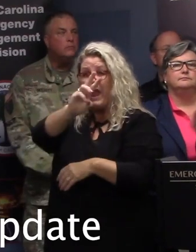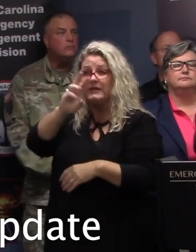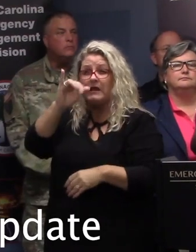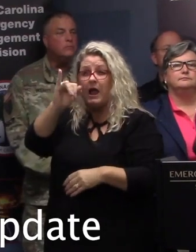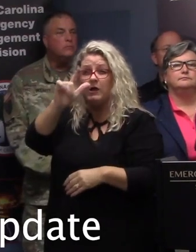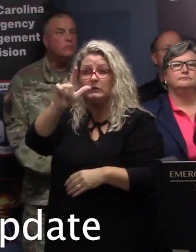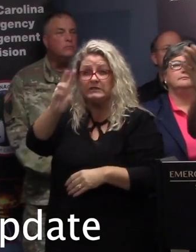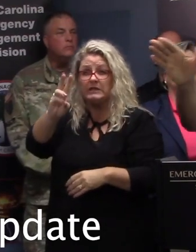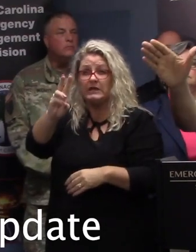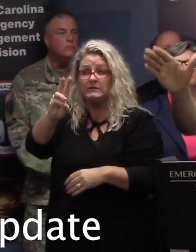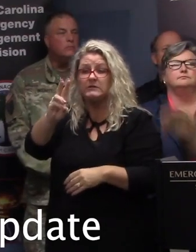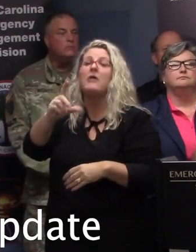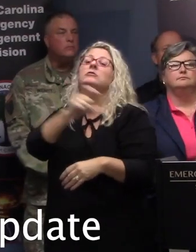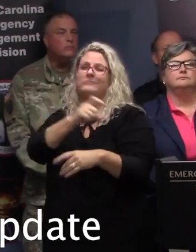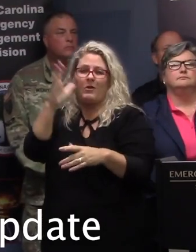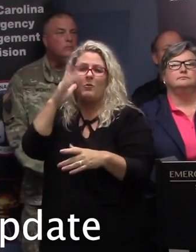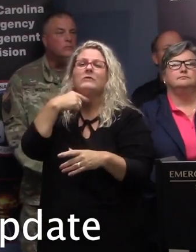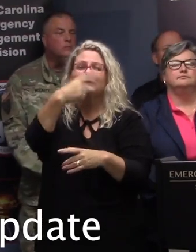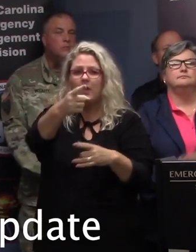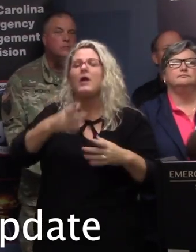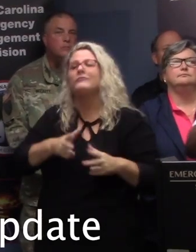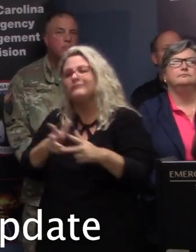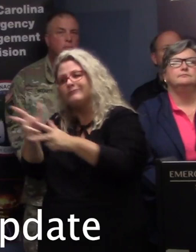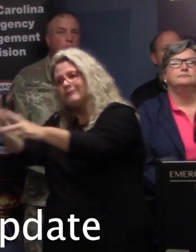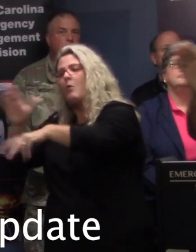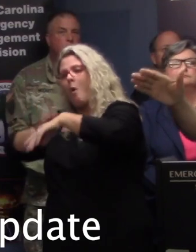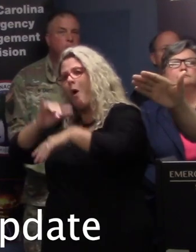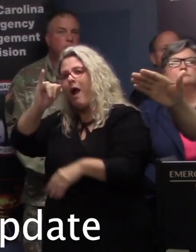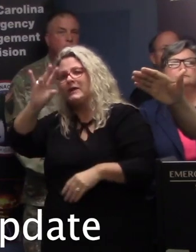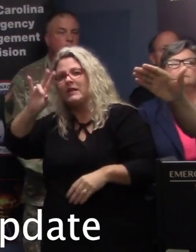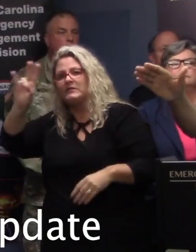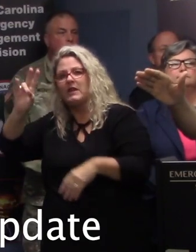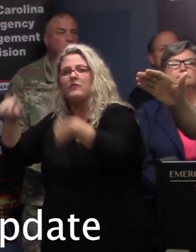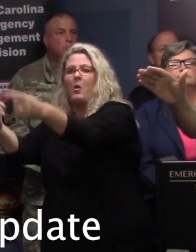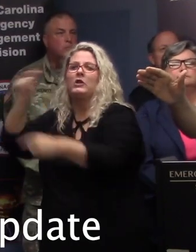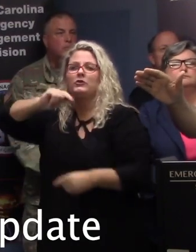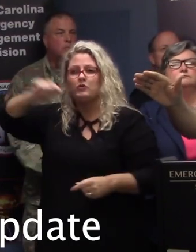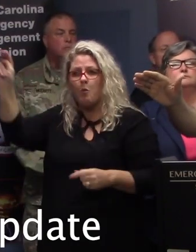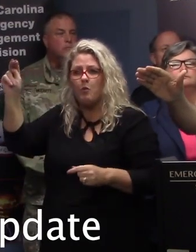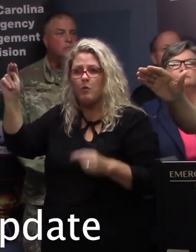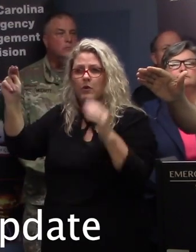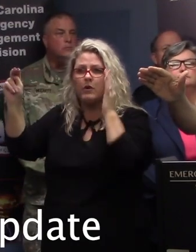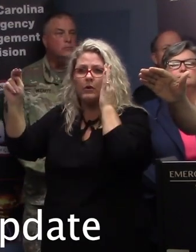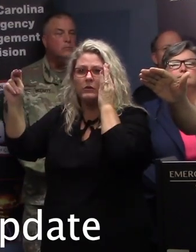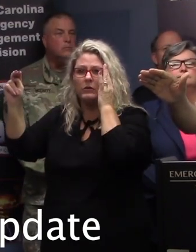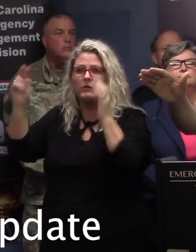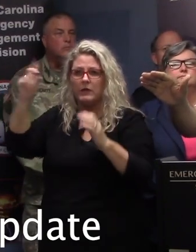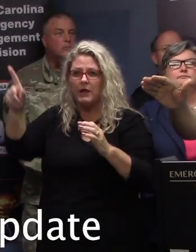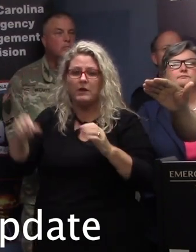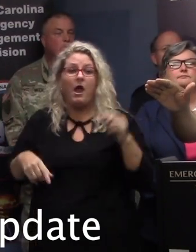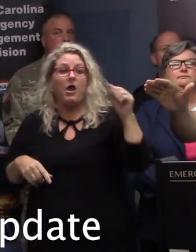you would be forced off to I-77 northbound. The vehicles who are on the reverted side,